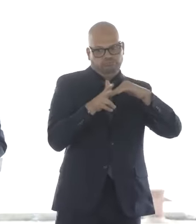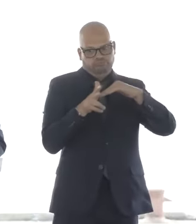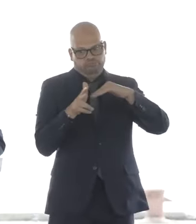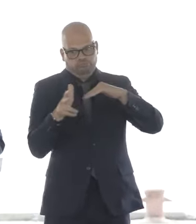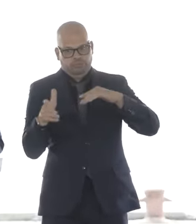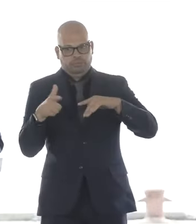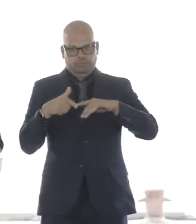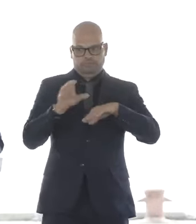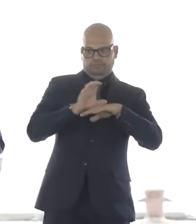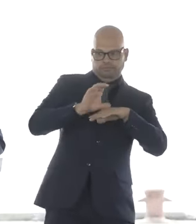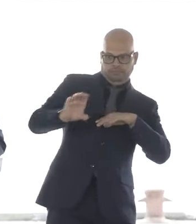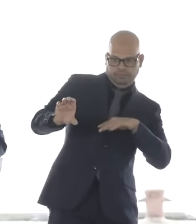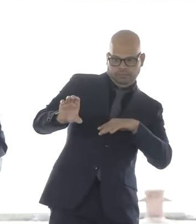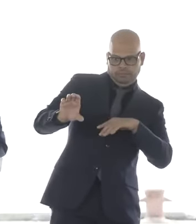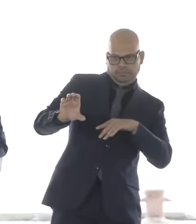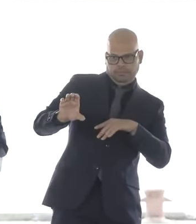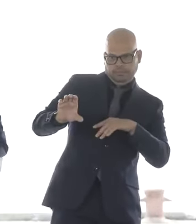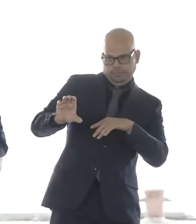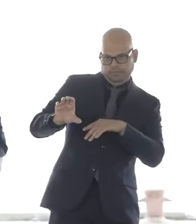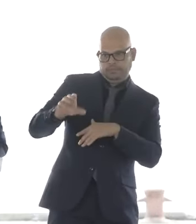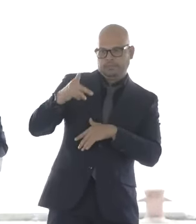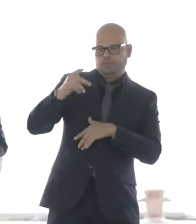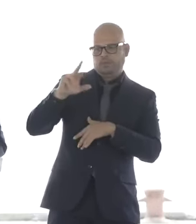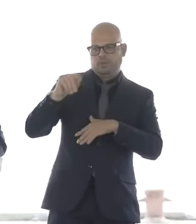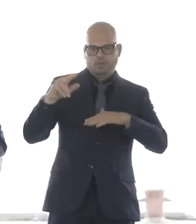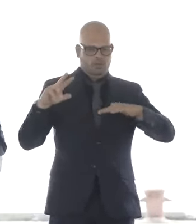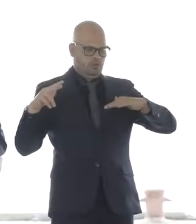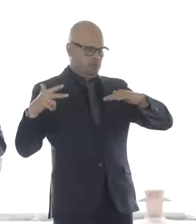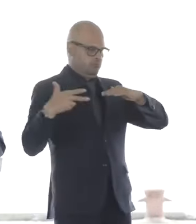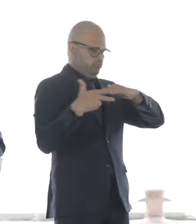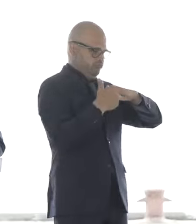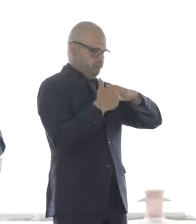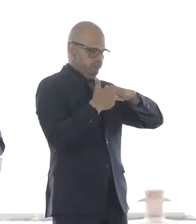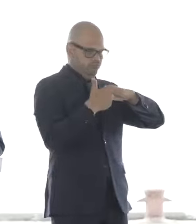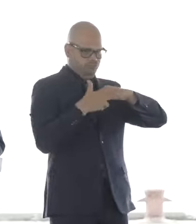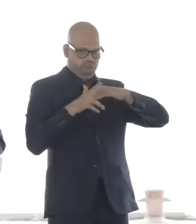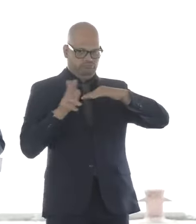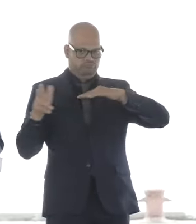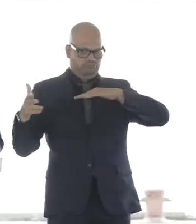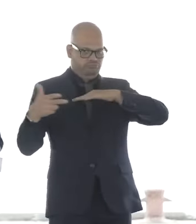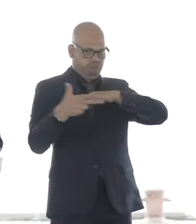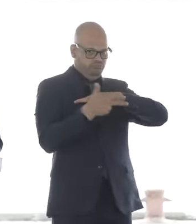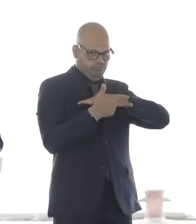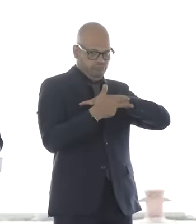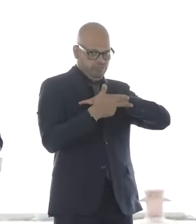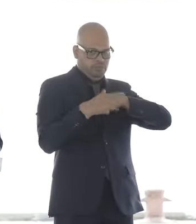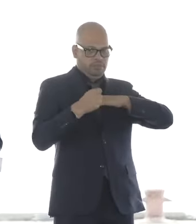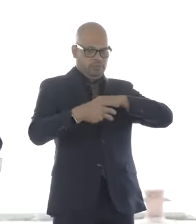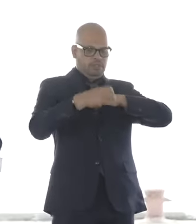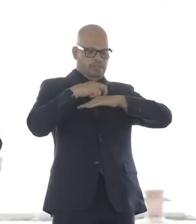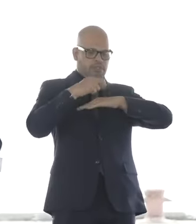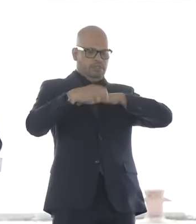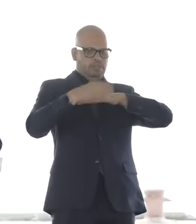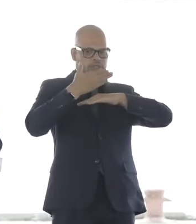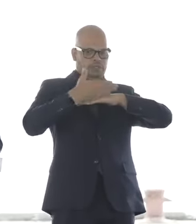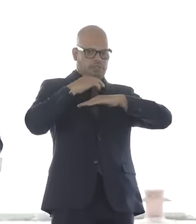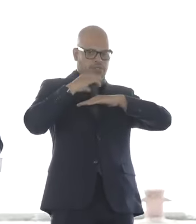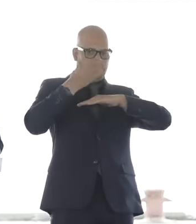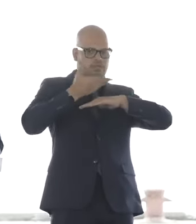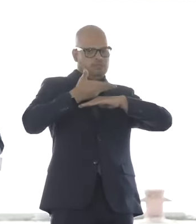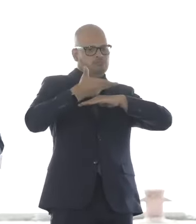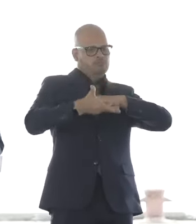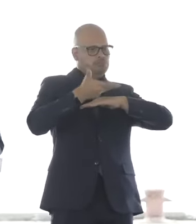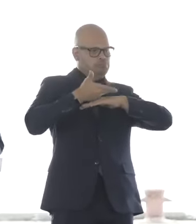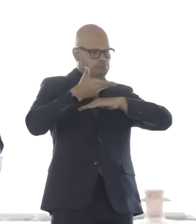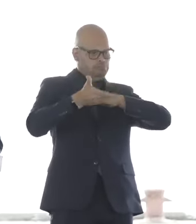intermodal infrastructure, which will enable us to move goods quickly, bring down shipping costs, strengthen